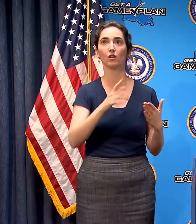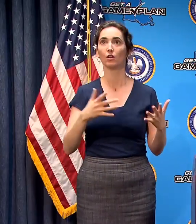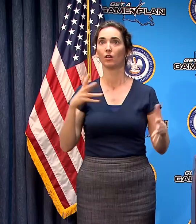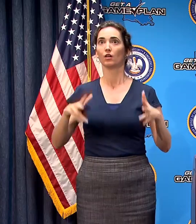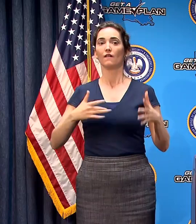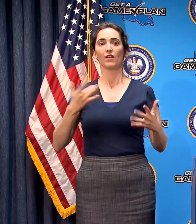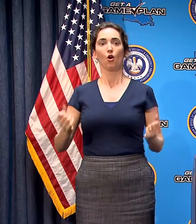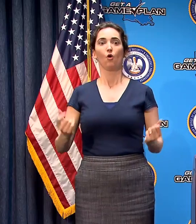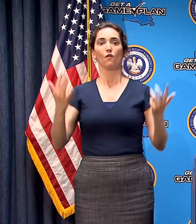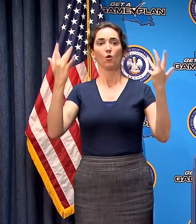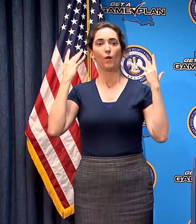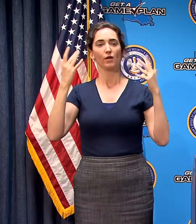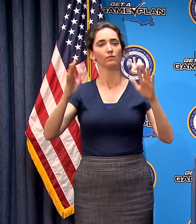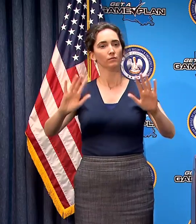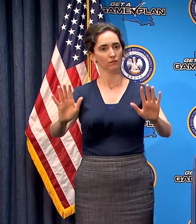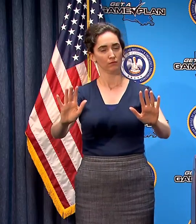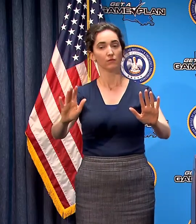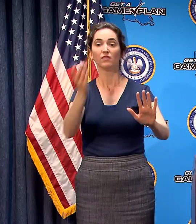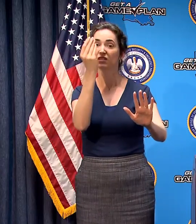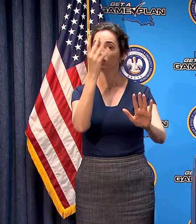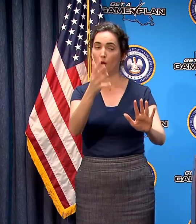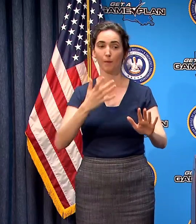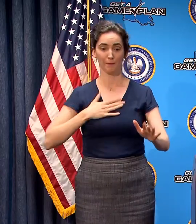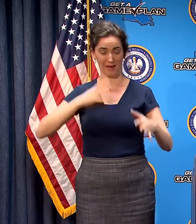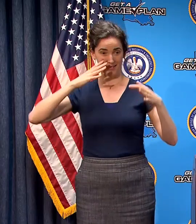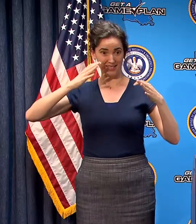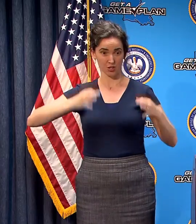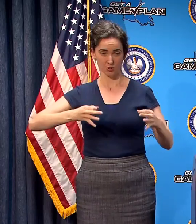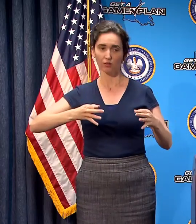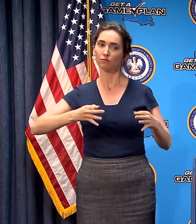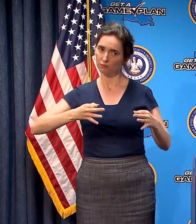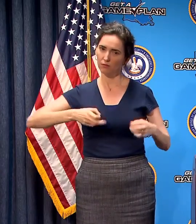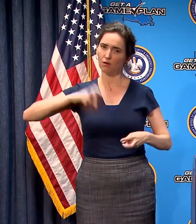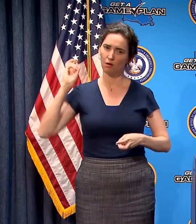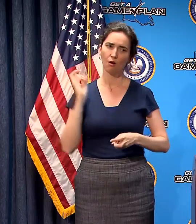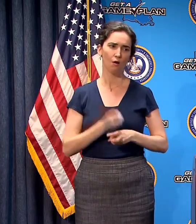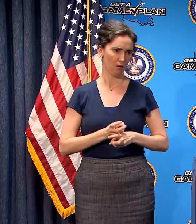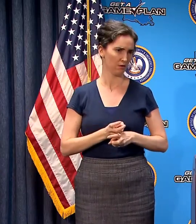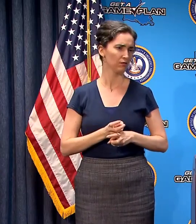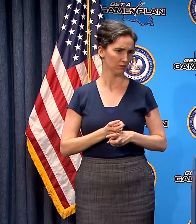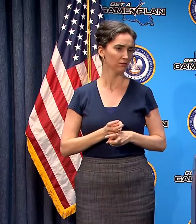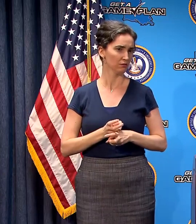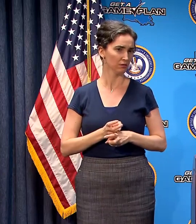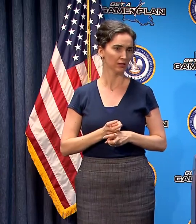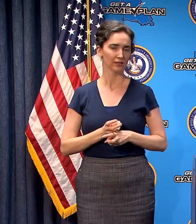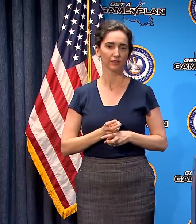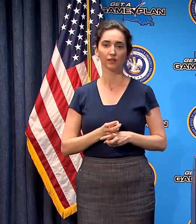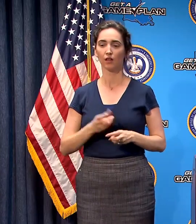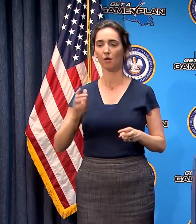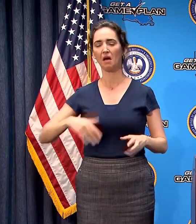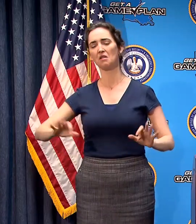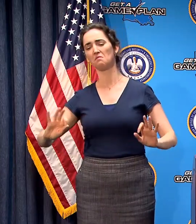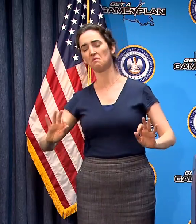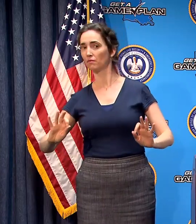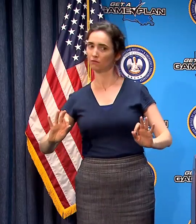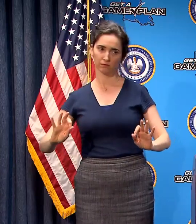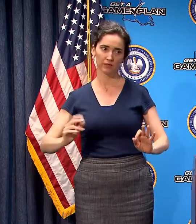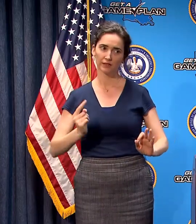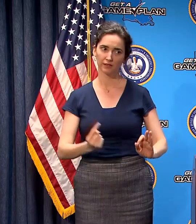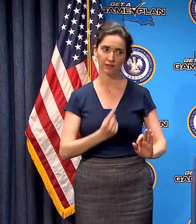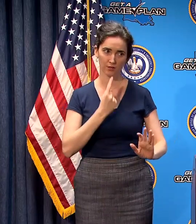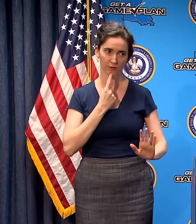please know that it's a difficult decision for me to make and i do not take this action lightly